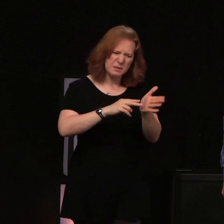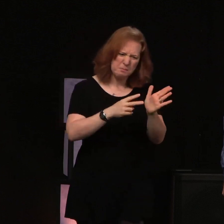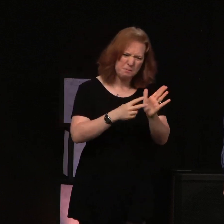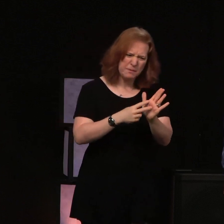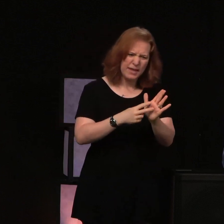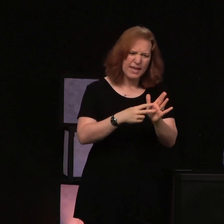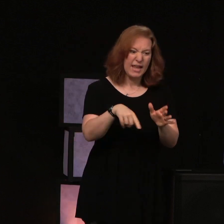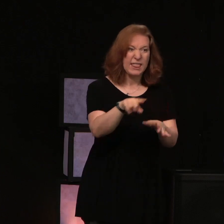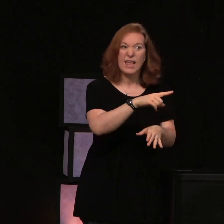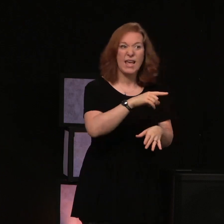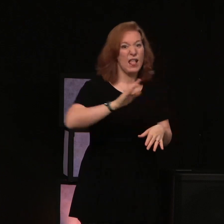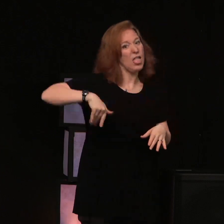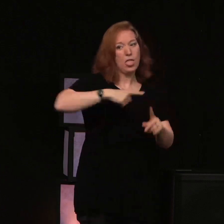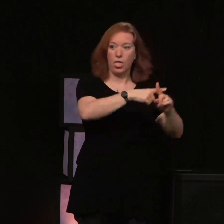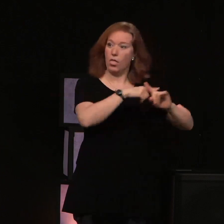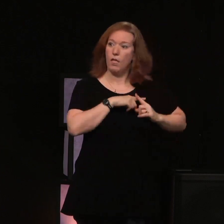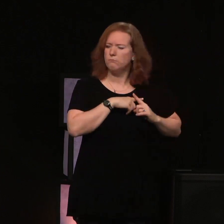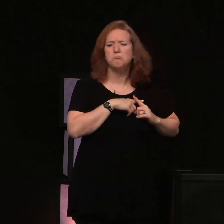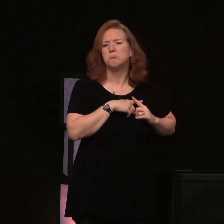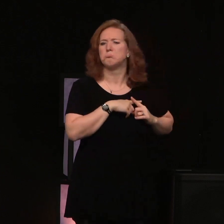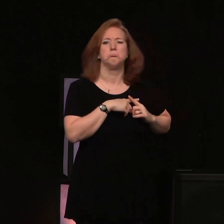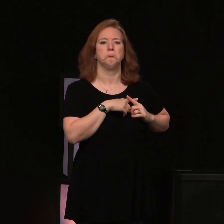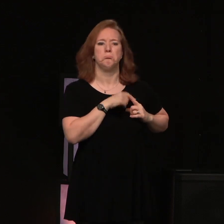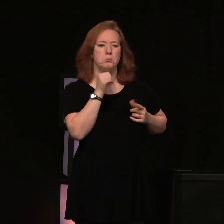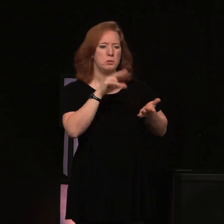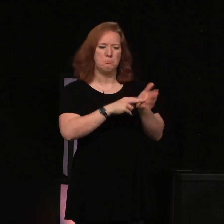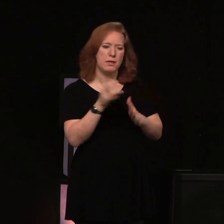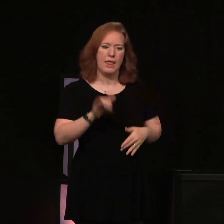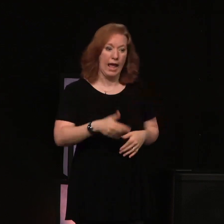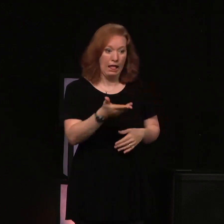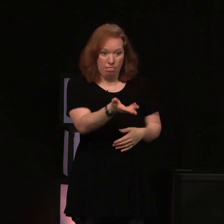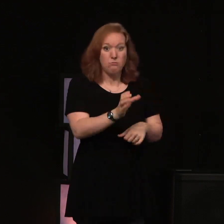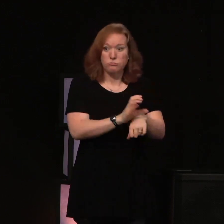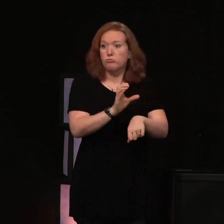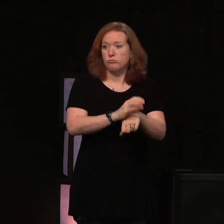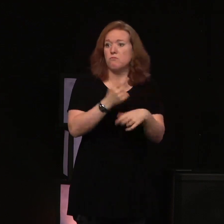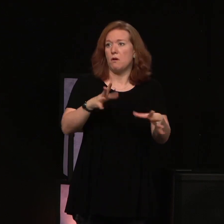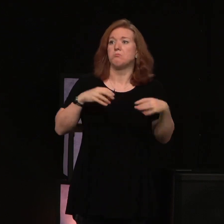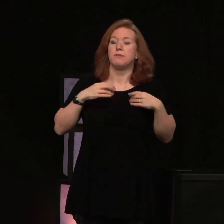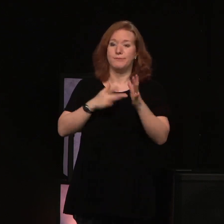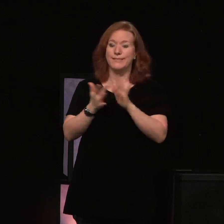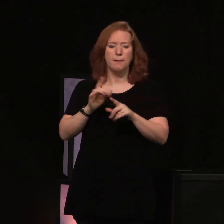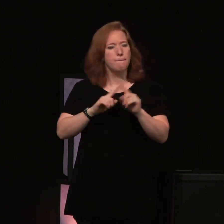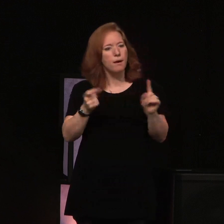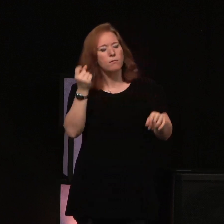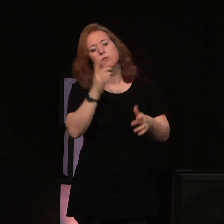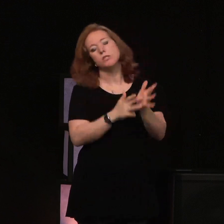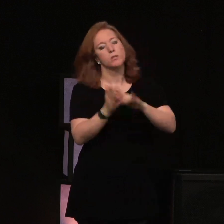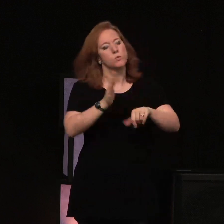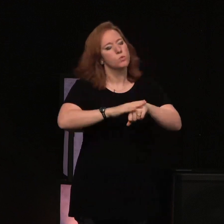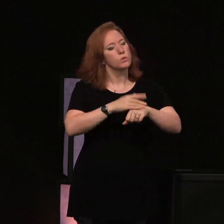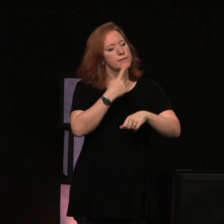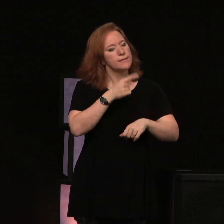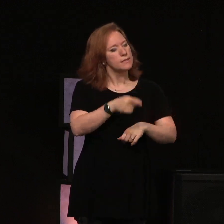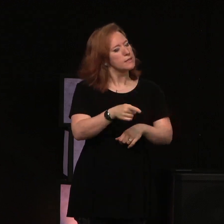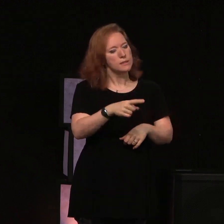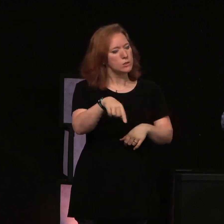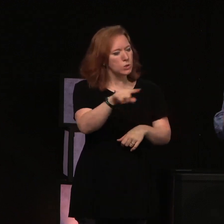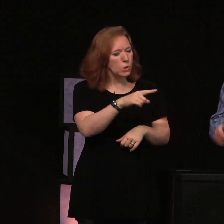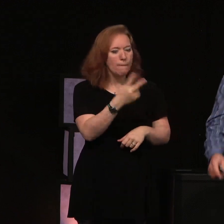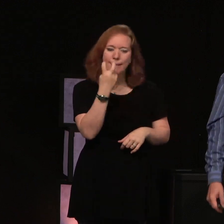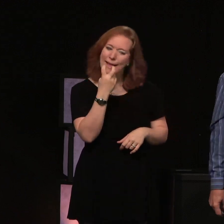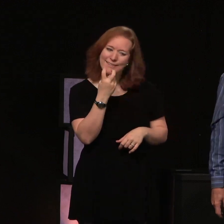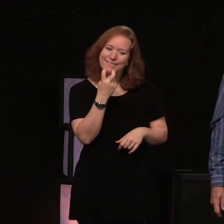unsaved? No. The letter was written to the church. But he said, you're blind. And because you're